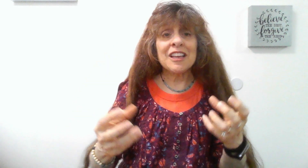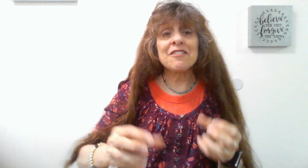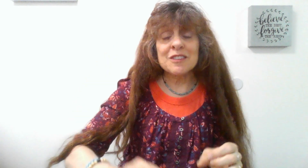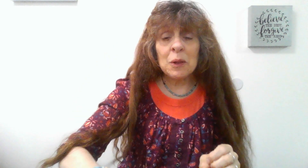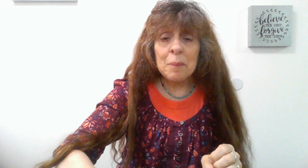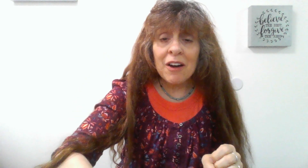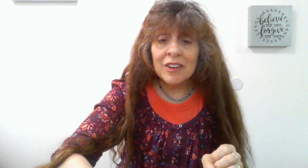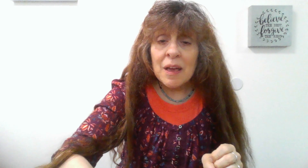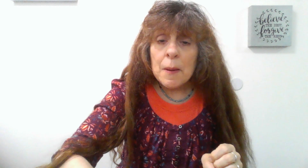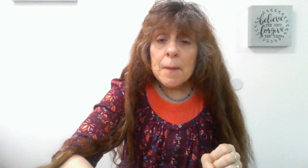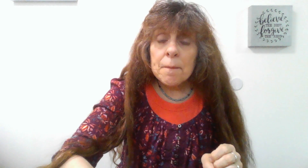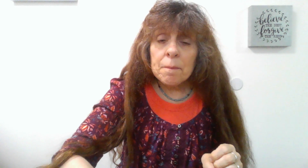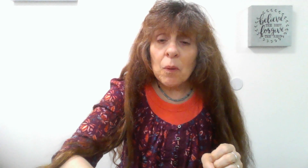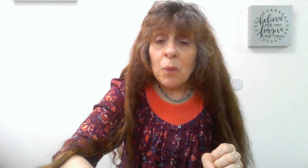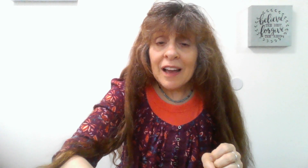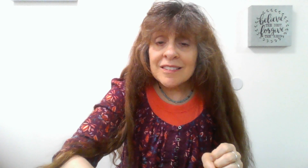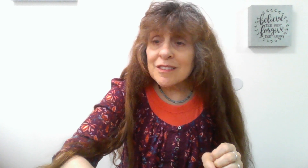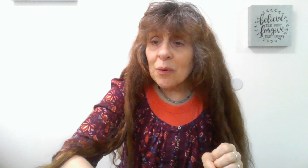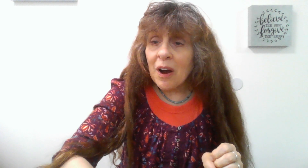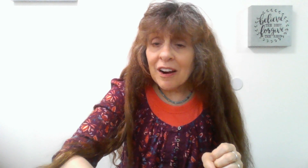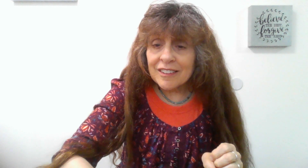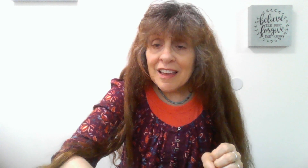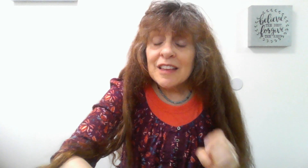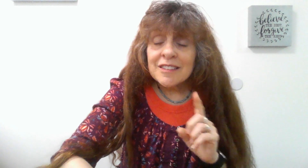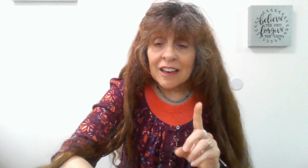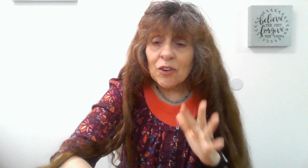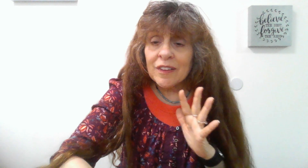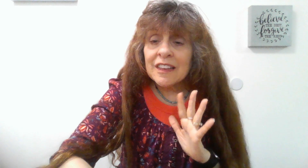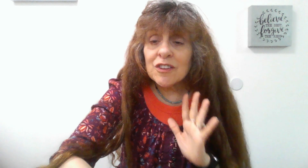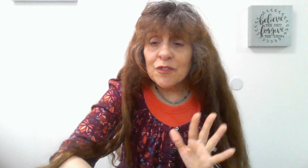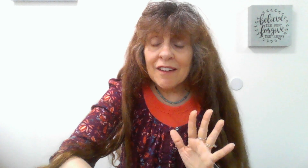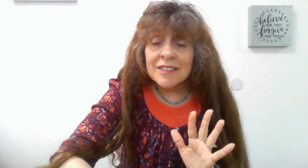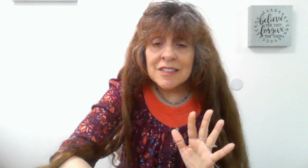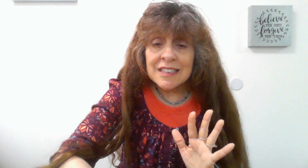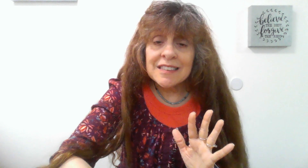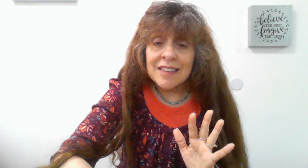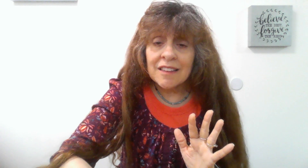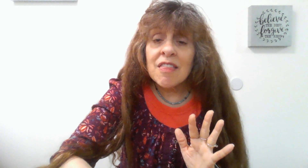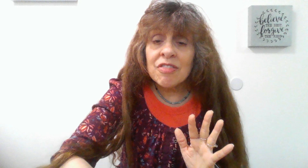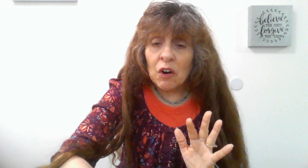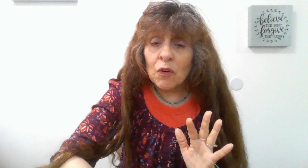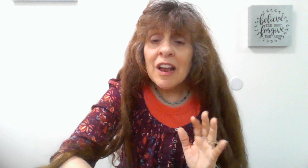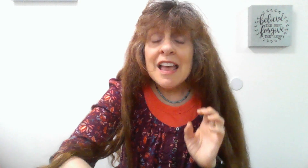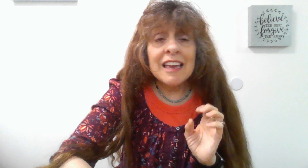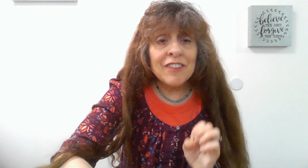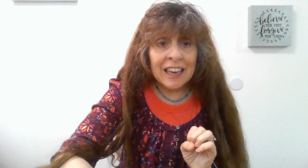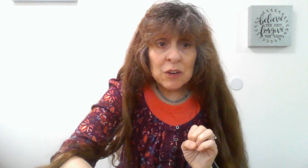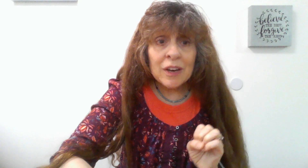life is all about. But why is it so hard? 2 Corinthians 5.17 says, therefore, if anyone